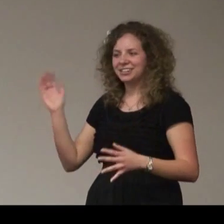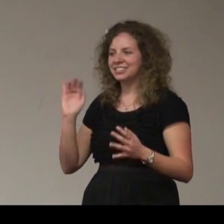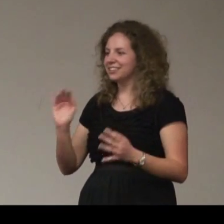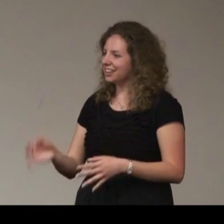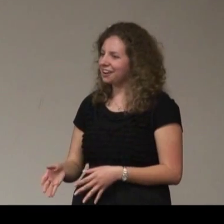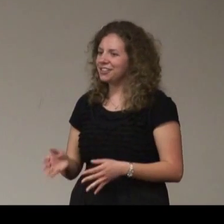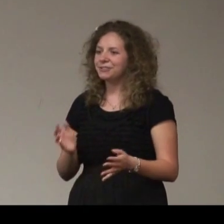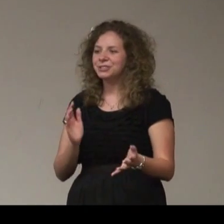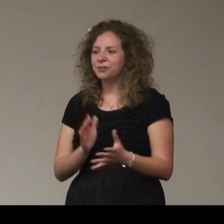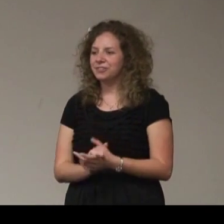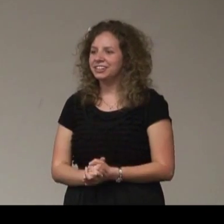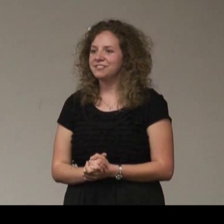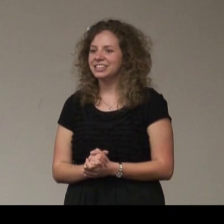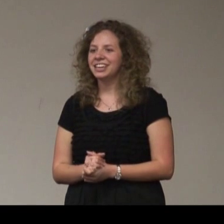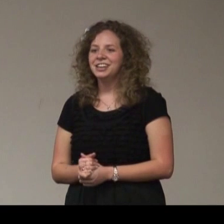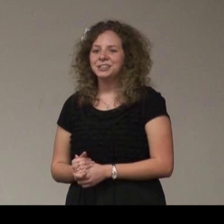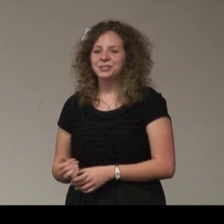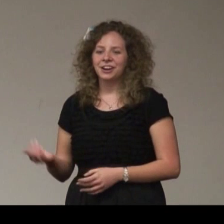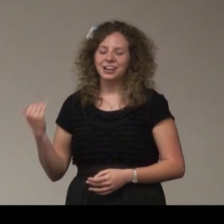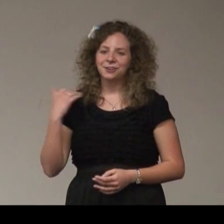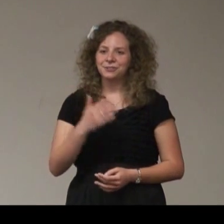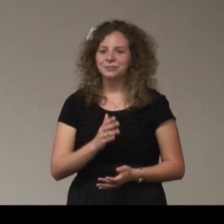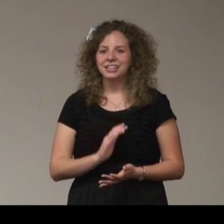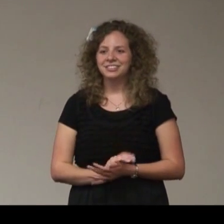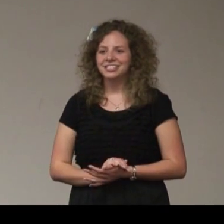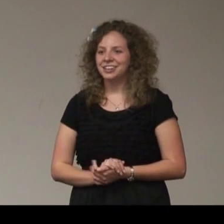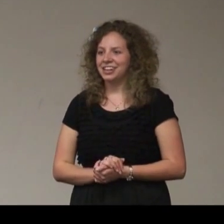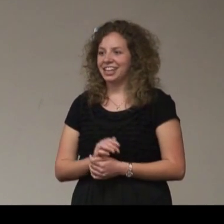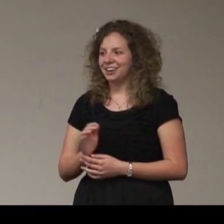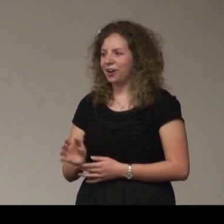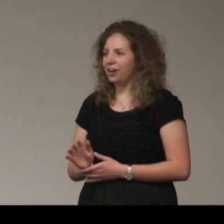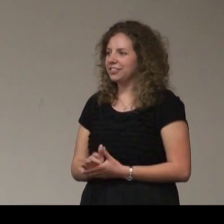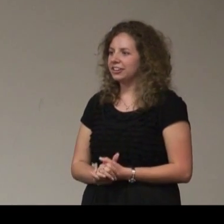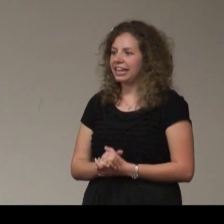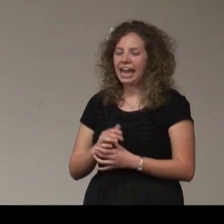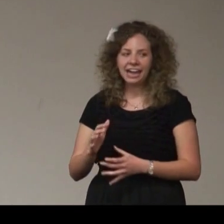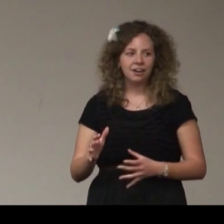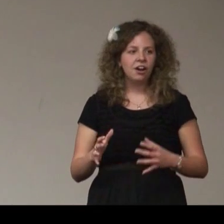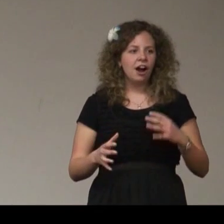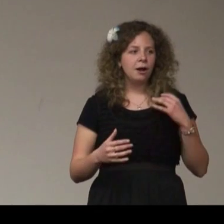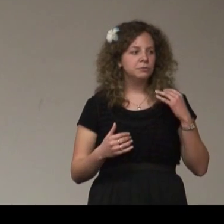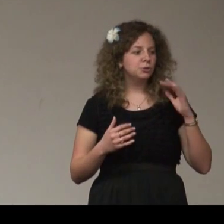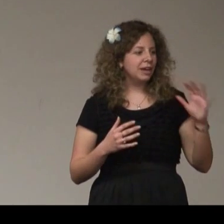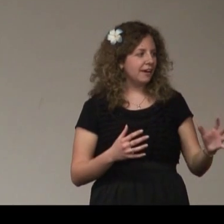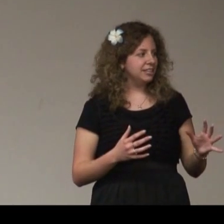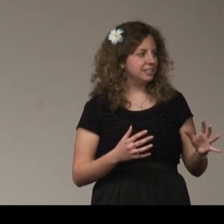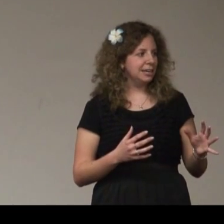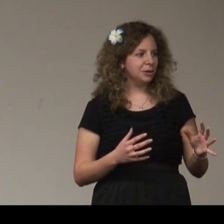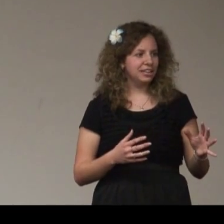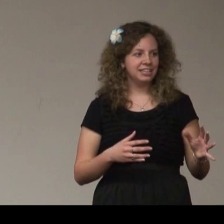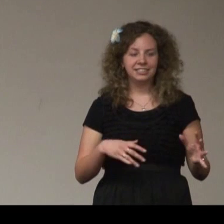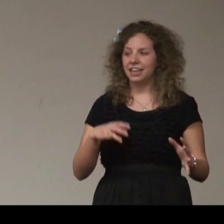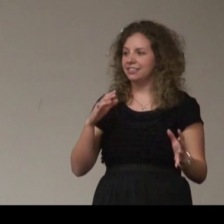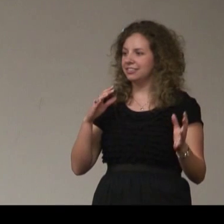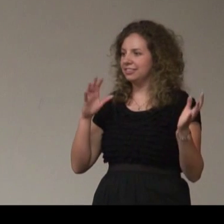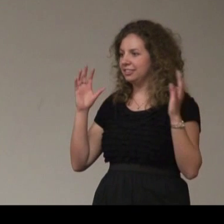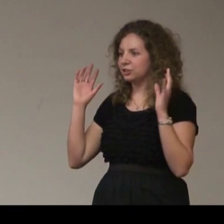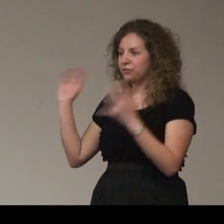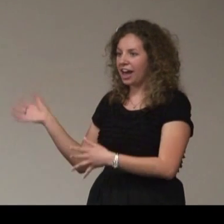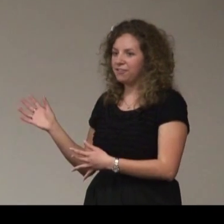parents, and they're like, oh, that was so fun and everything. So I go down to dinner, and I get a call, and they're like, hey, so we have these neighbor kids, and there's five